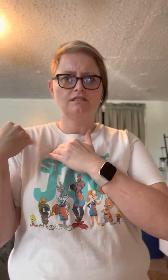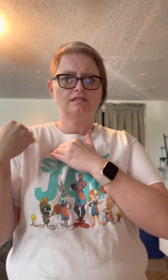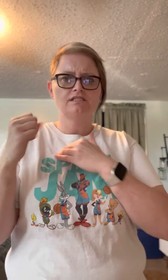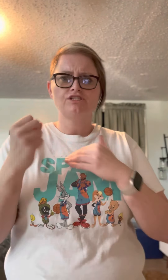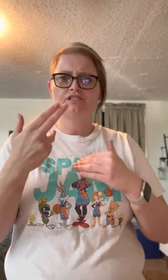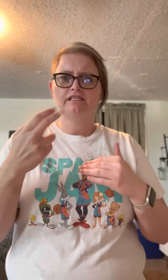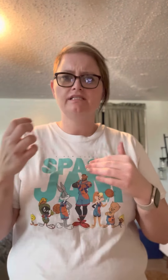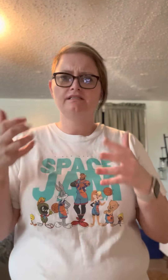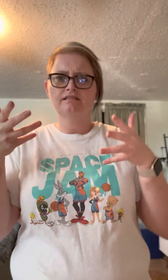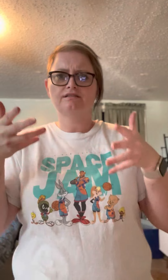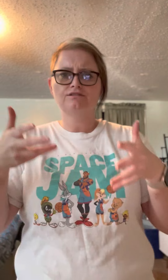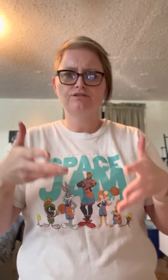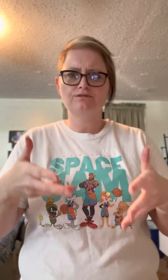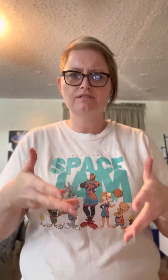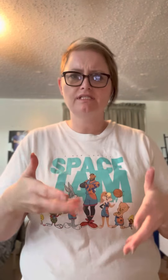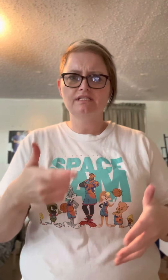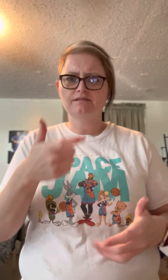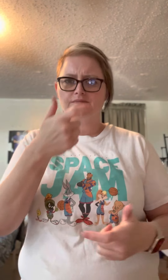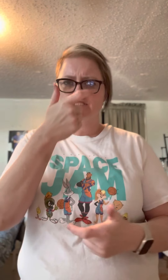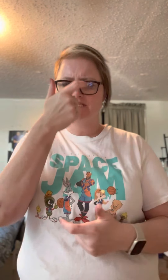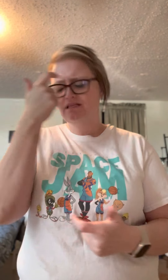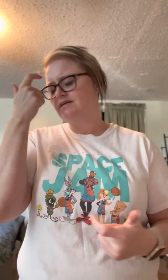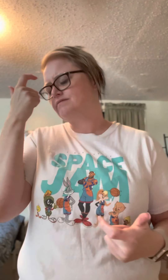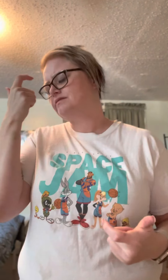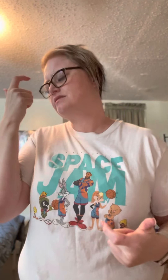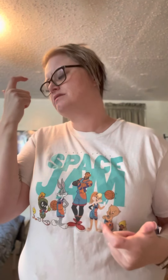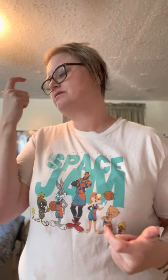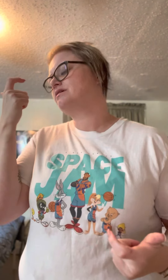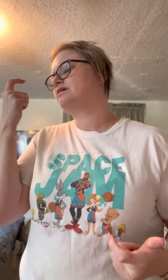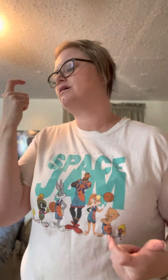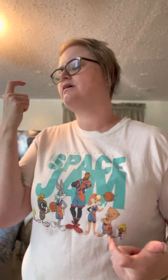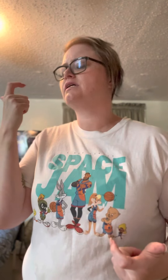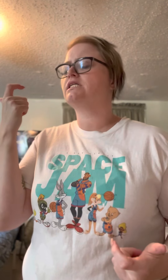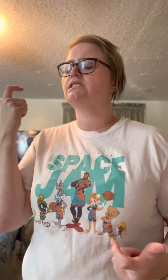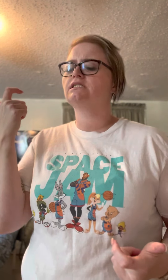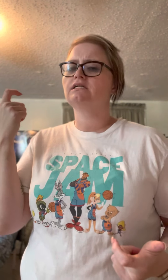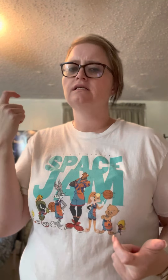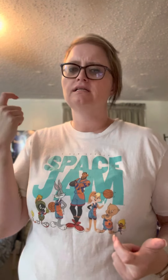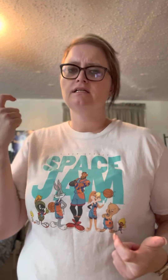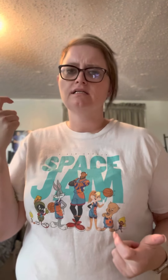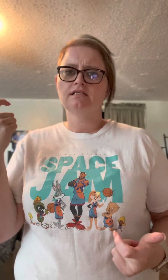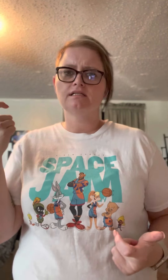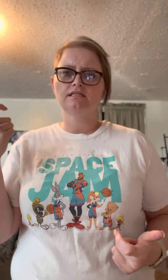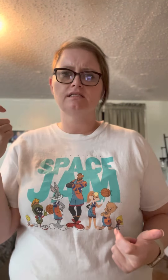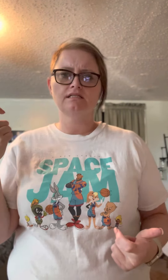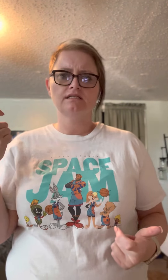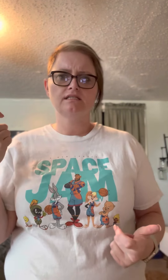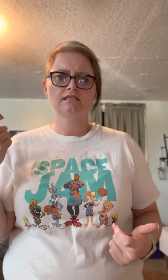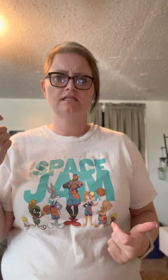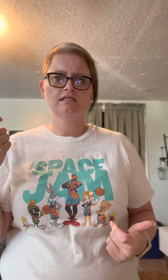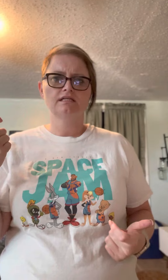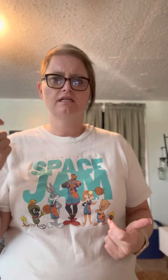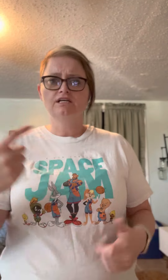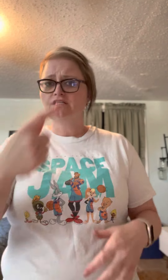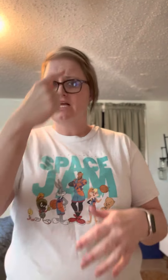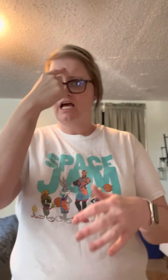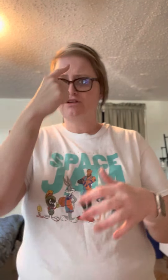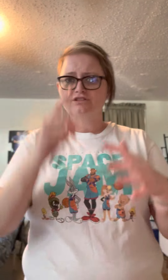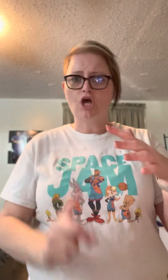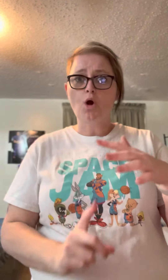She cut too deep, now she left me scarred Now there's so